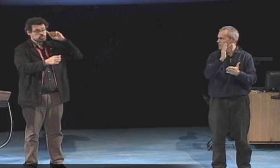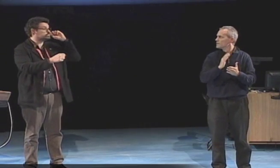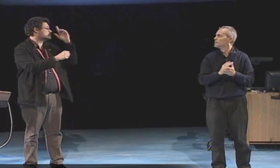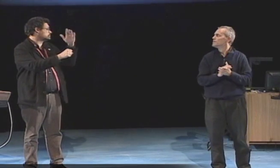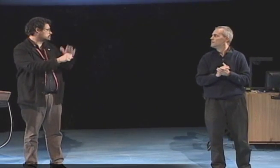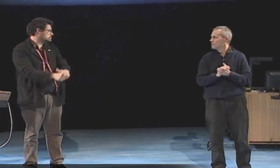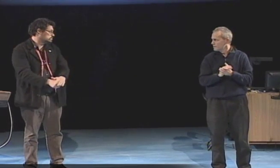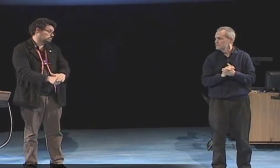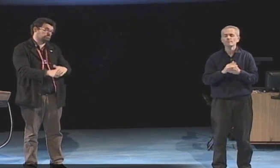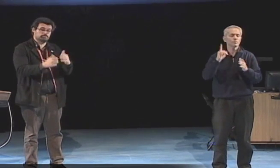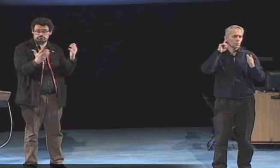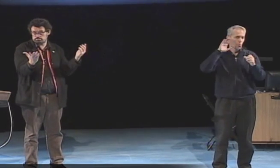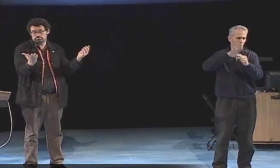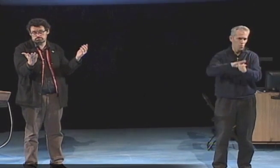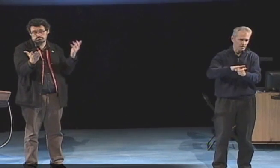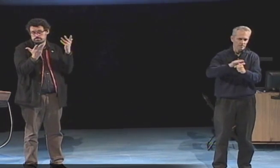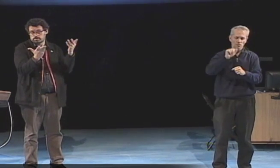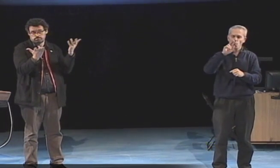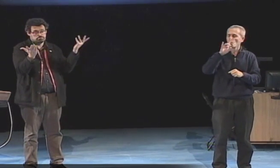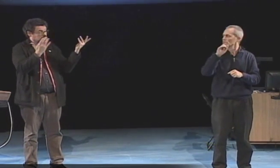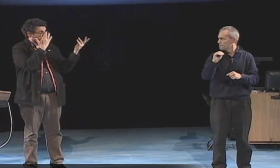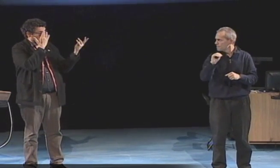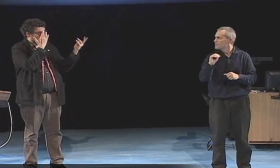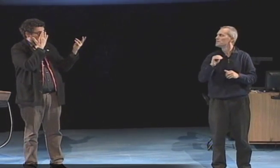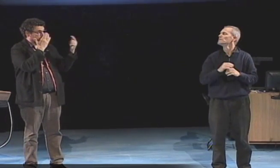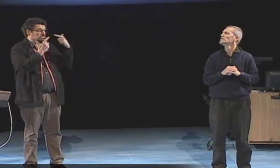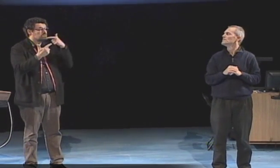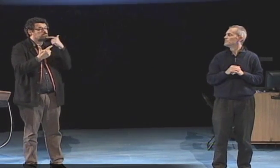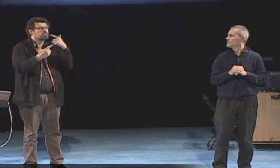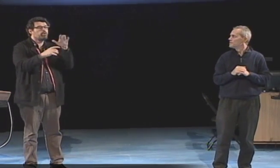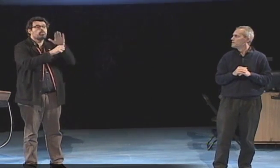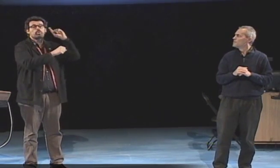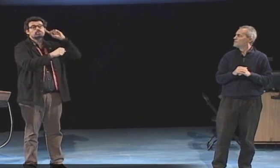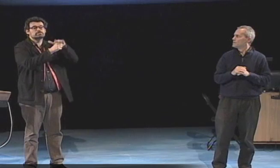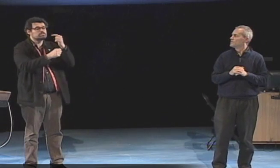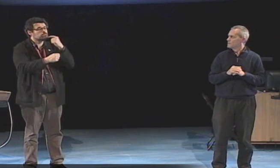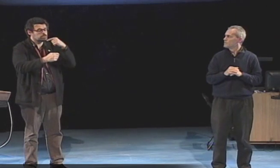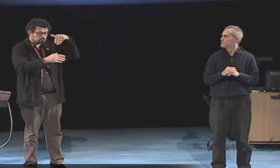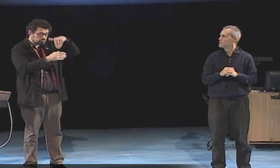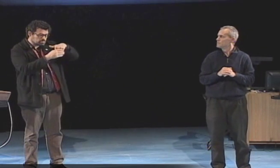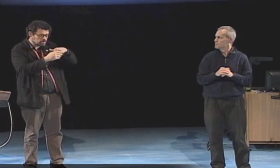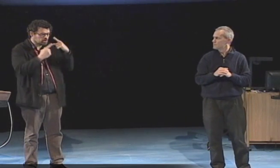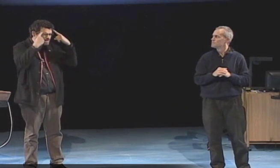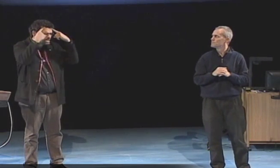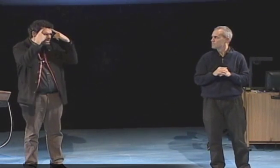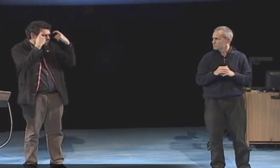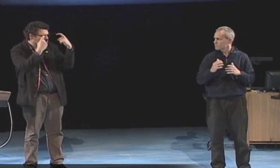feminism and human rights oppression audism